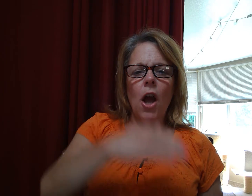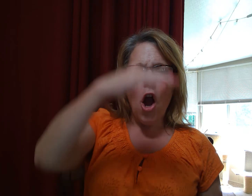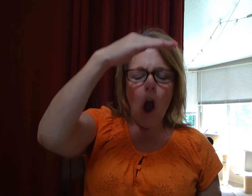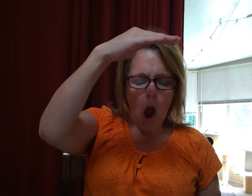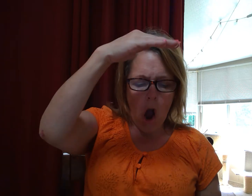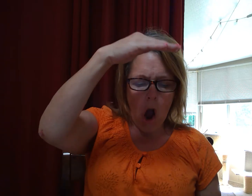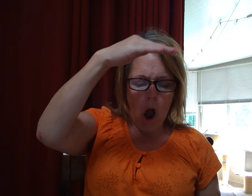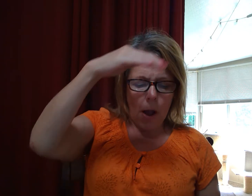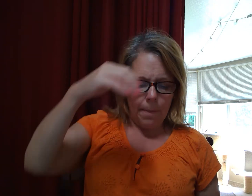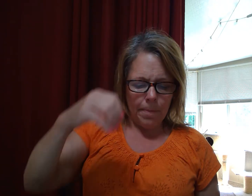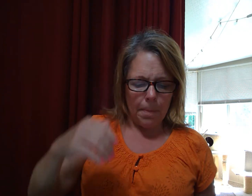Ah.